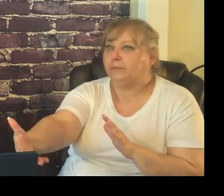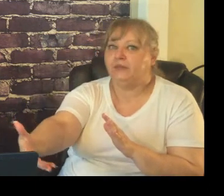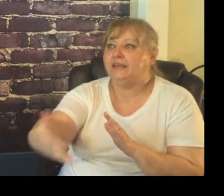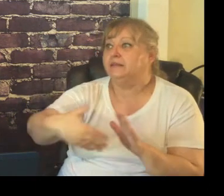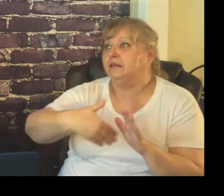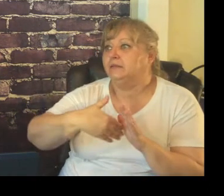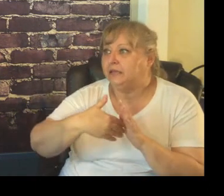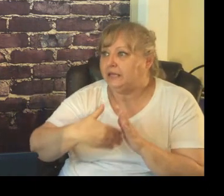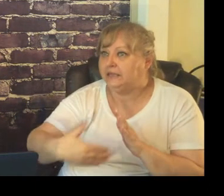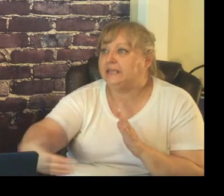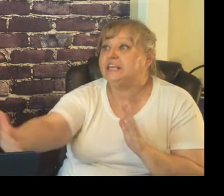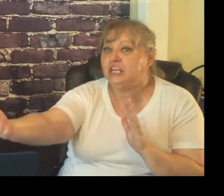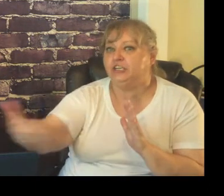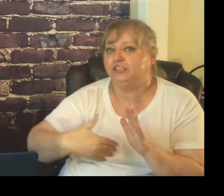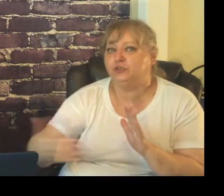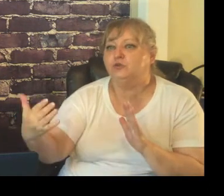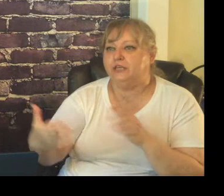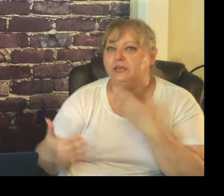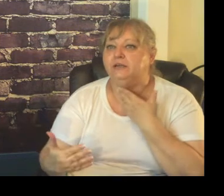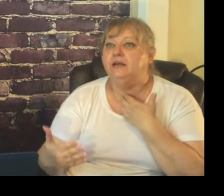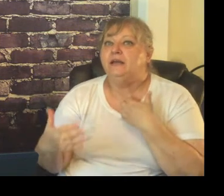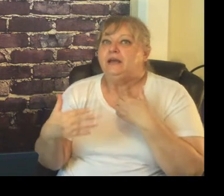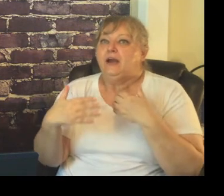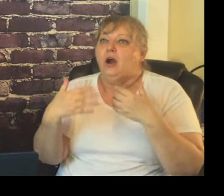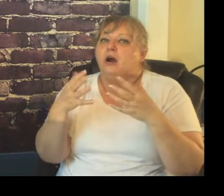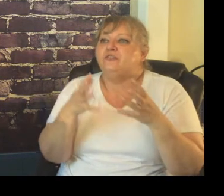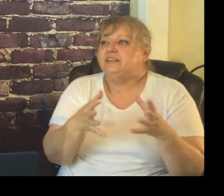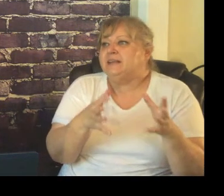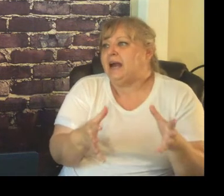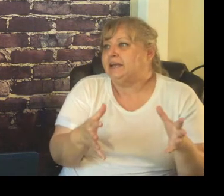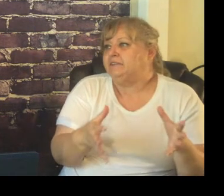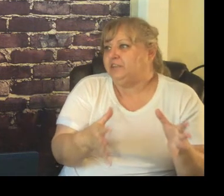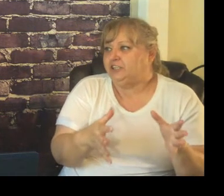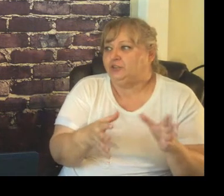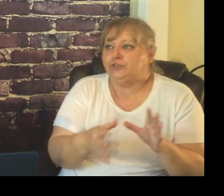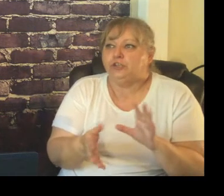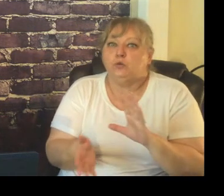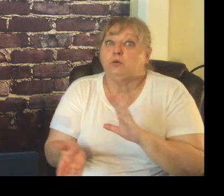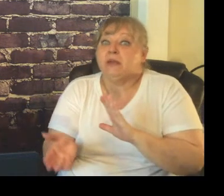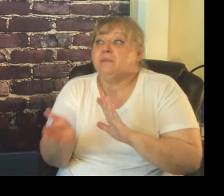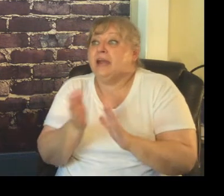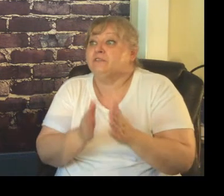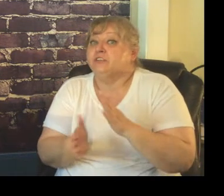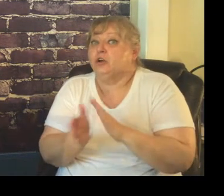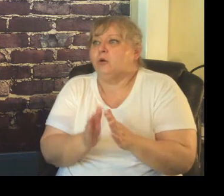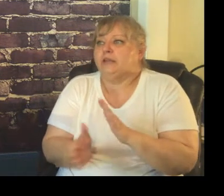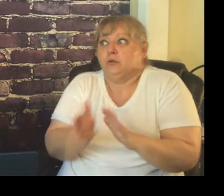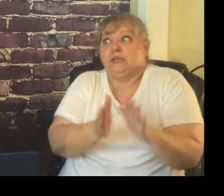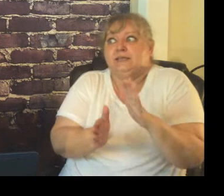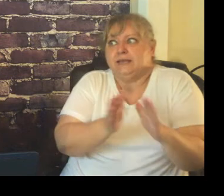in the year in the school year on these kind of issues you will maybe have to go and reset